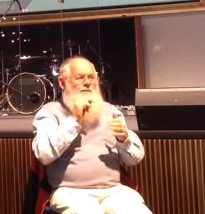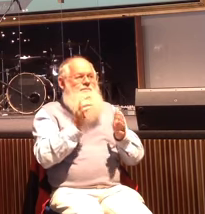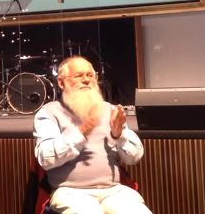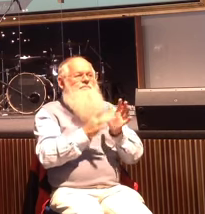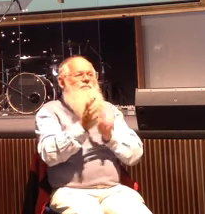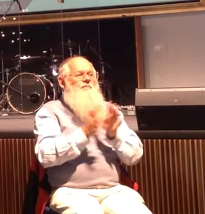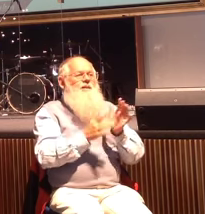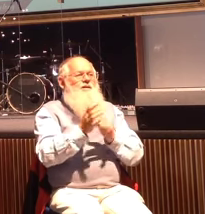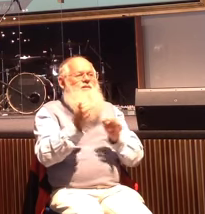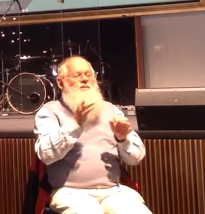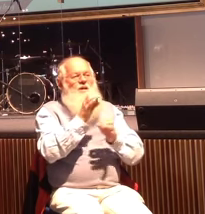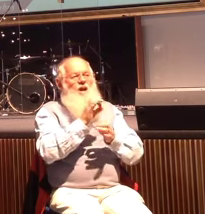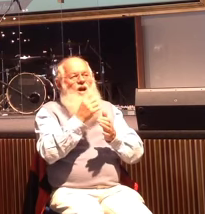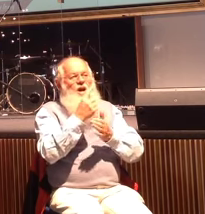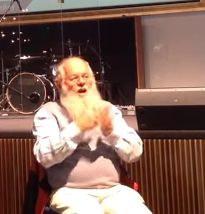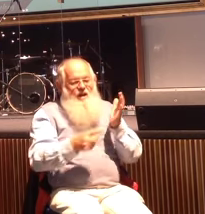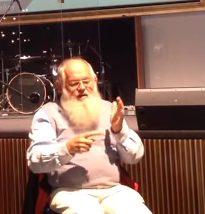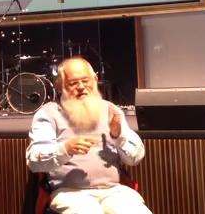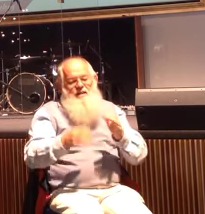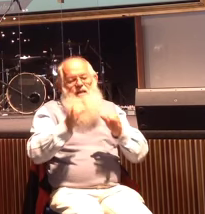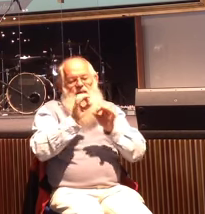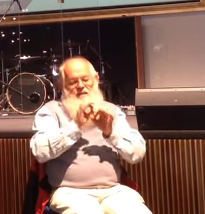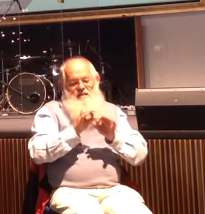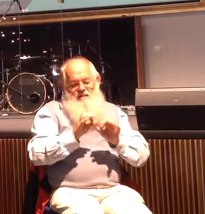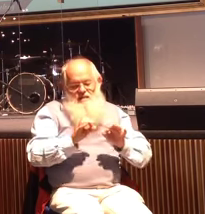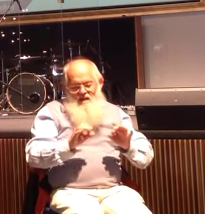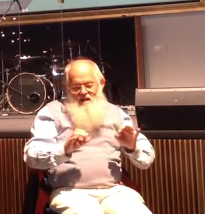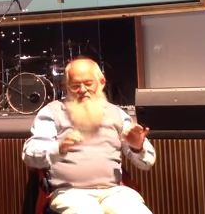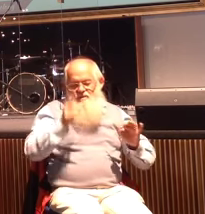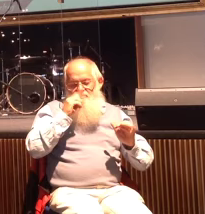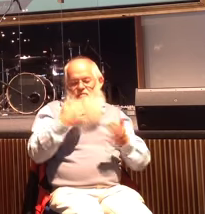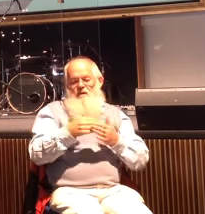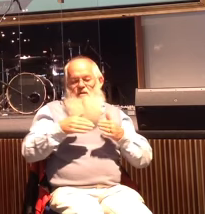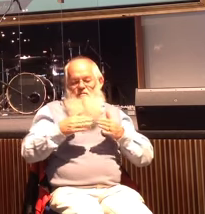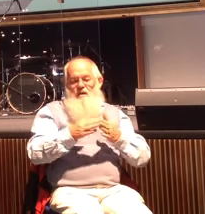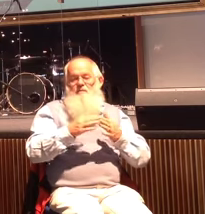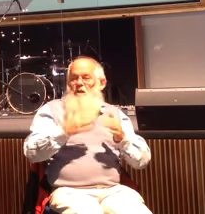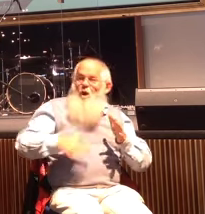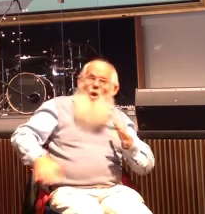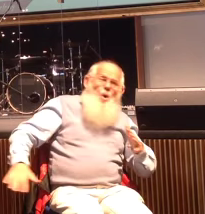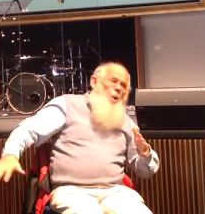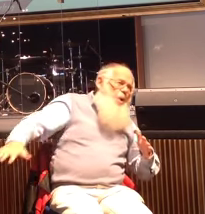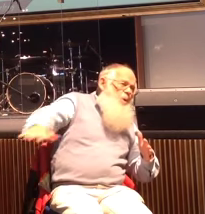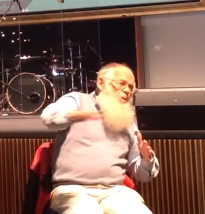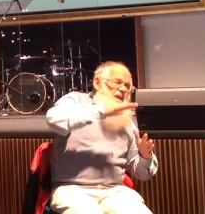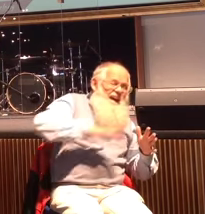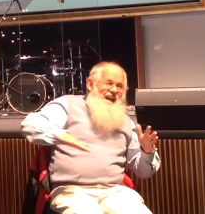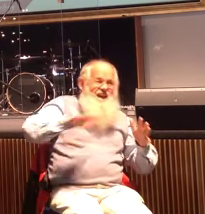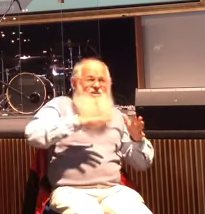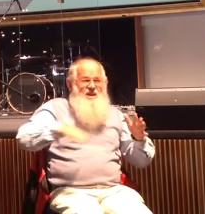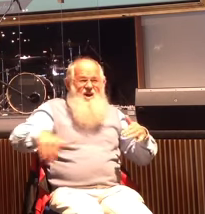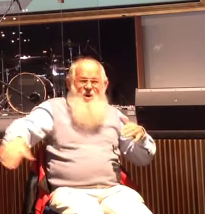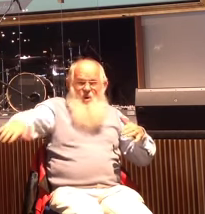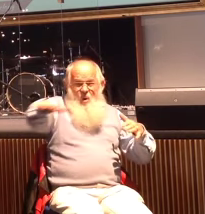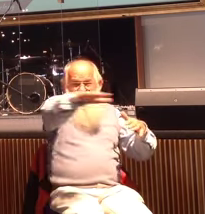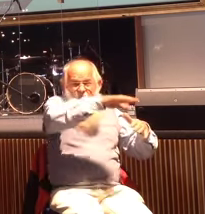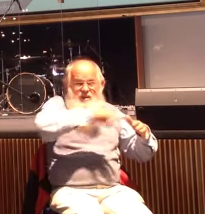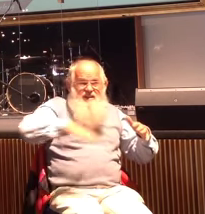of the people on the boat, but the whole environment was settled because of his authority.